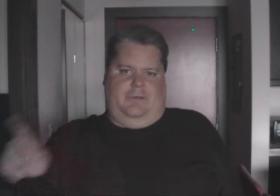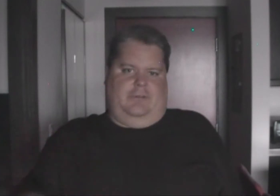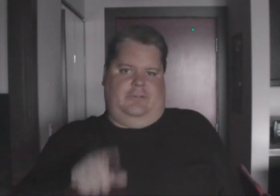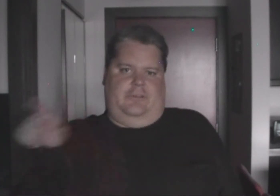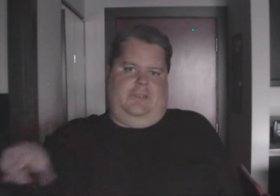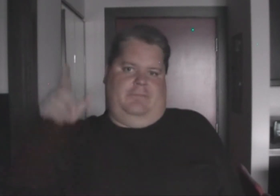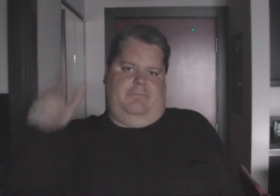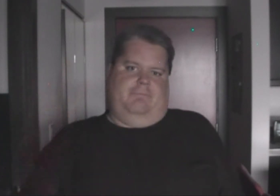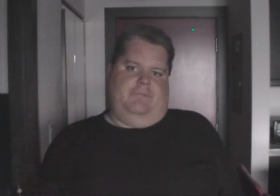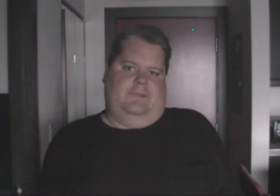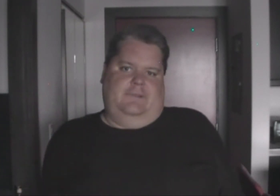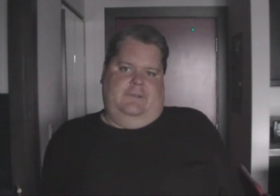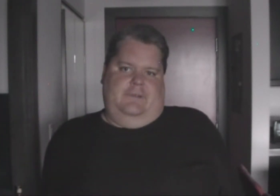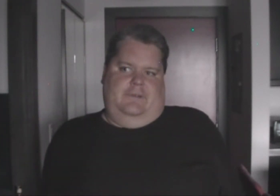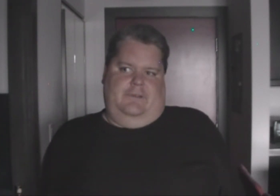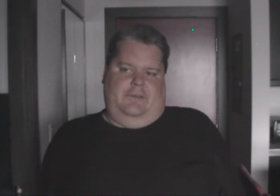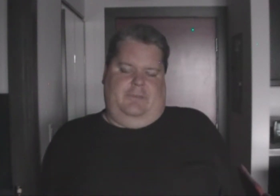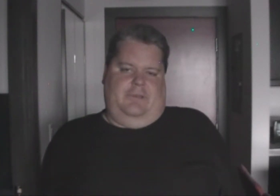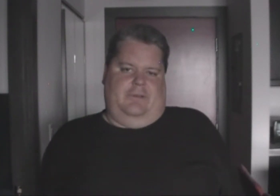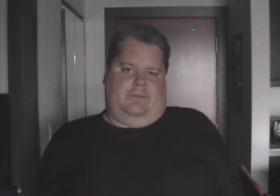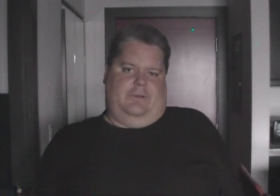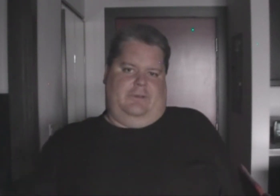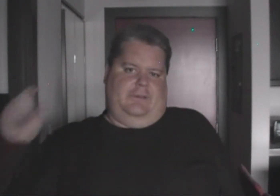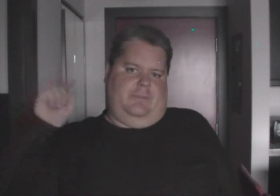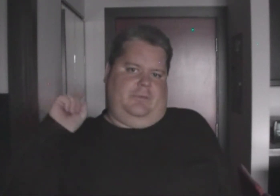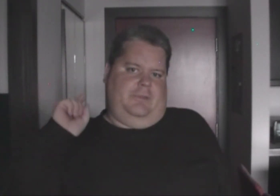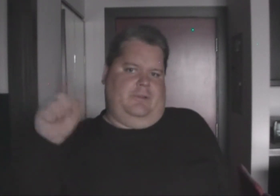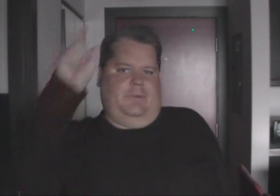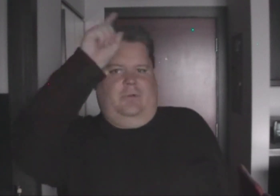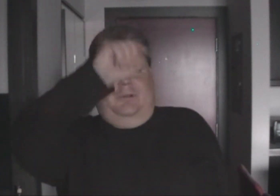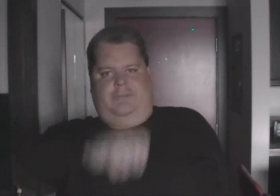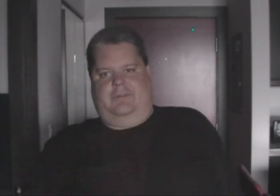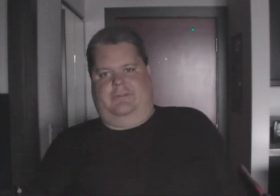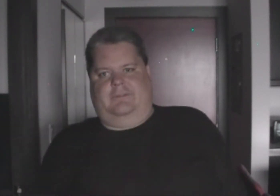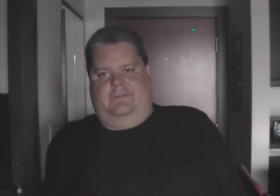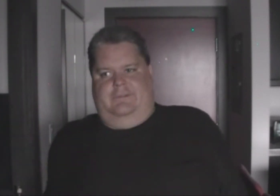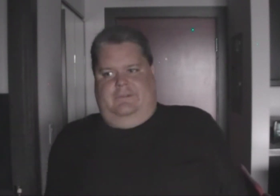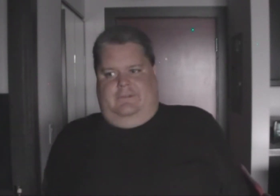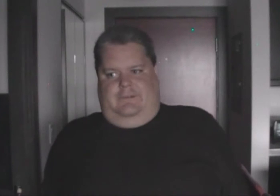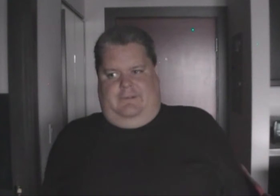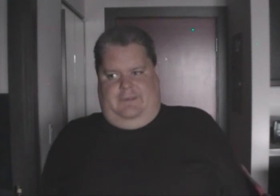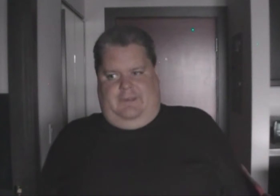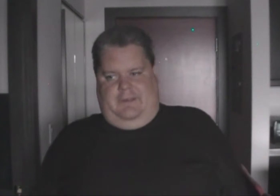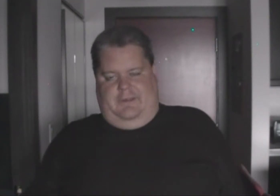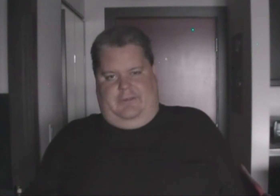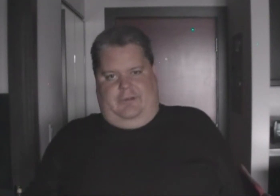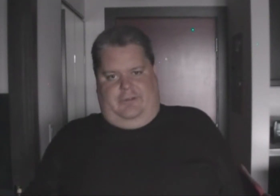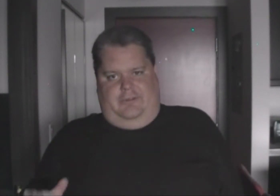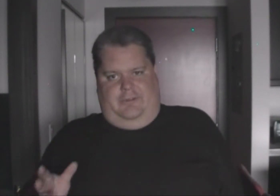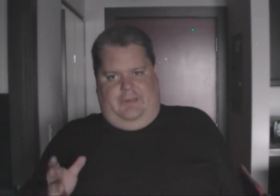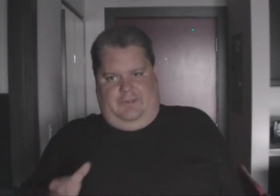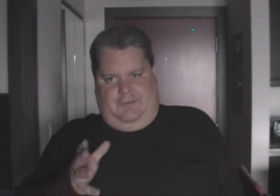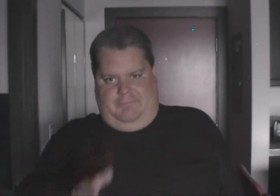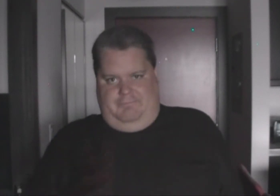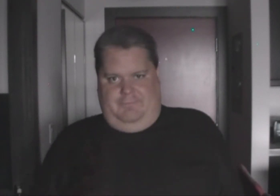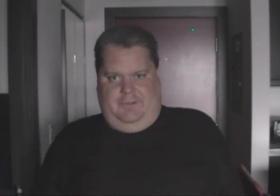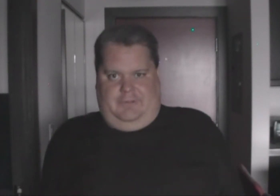bosses again, and then you beat Dr. White, that happens to be a dummy robot, and then it had an interesting ending, which,